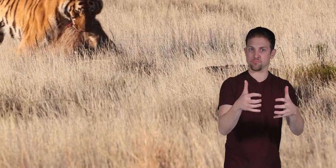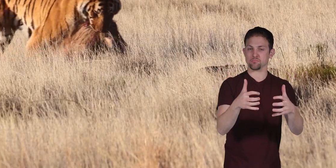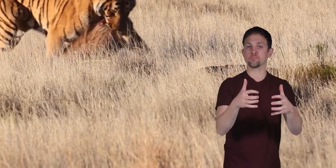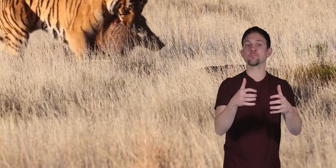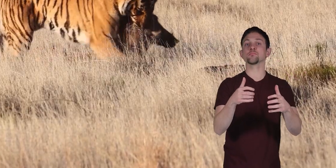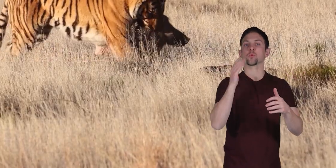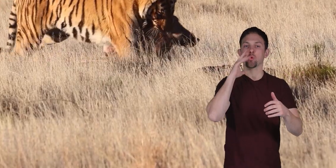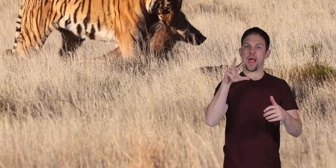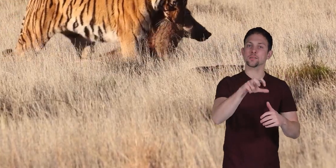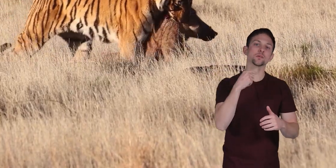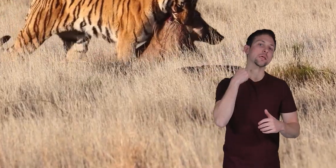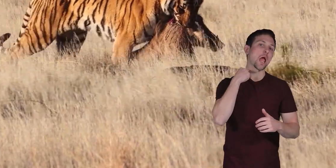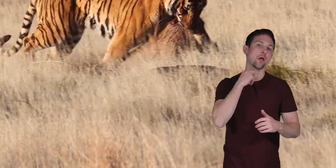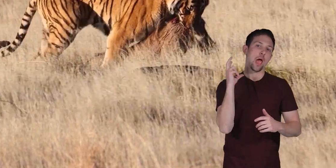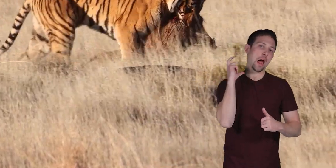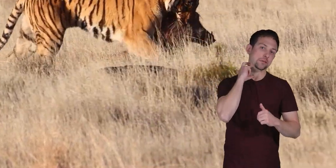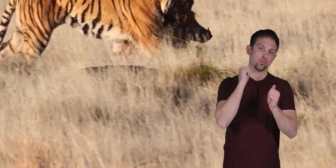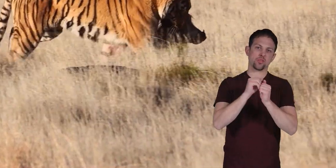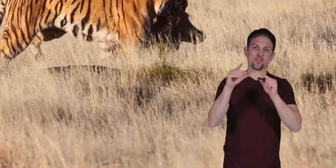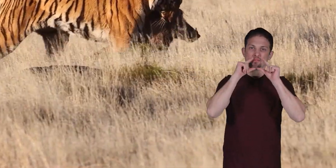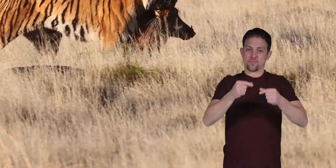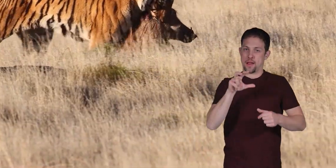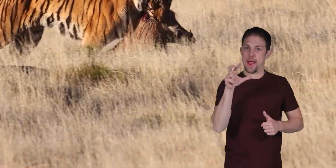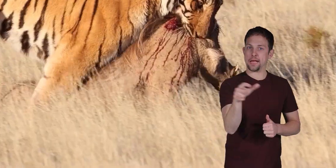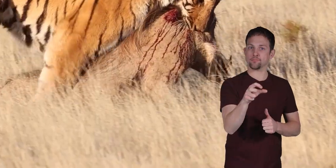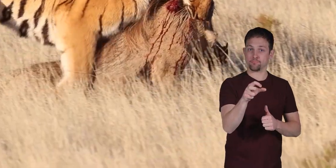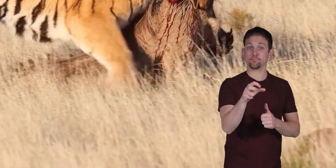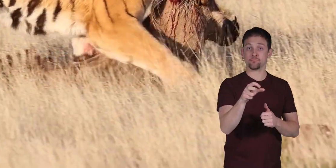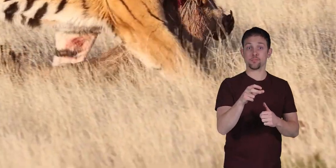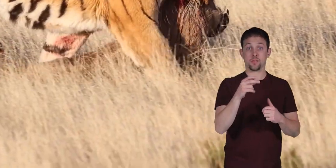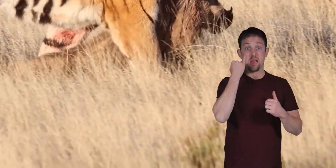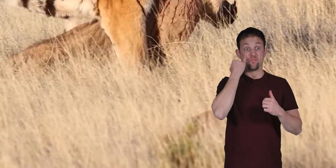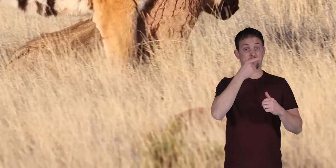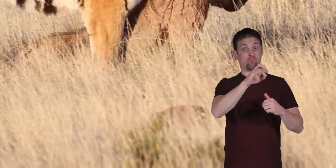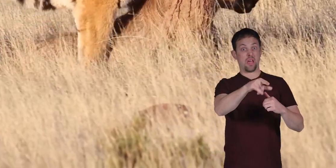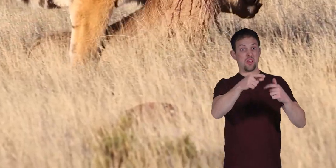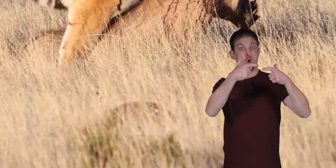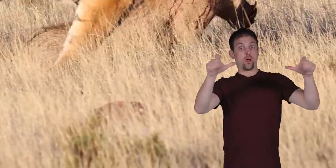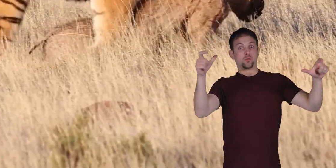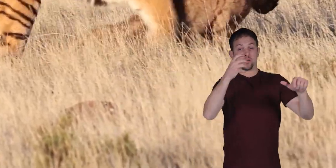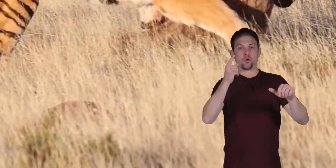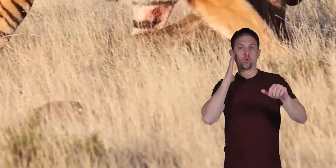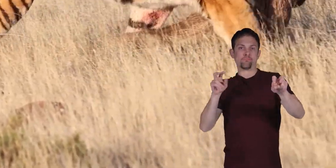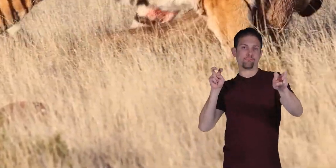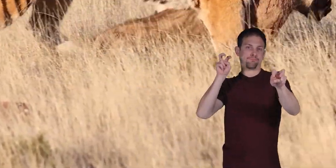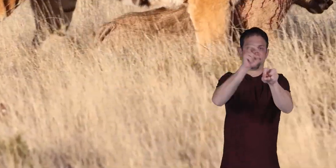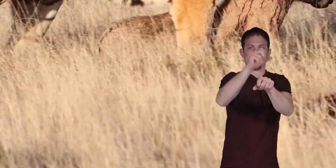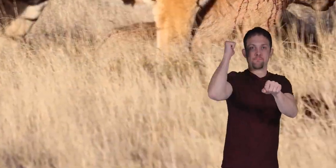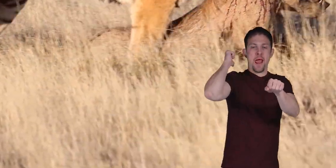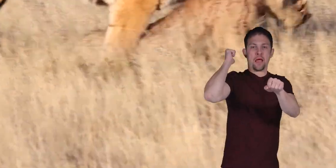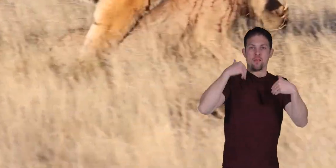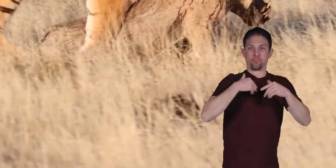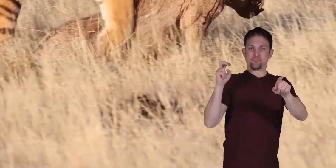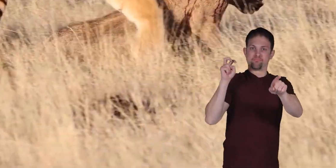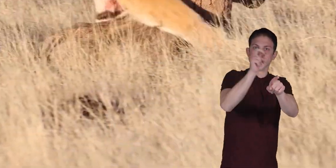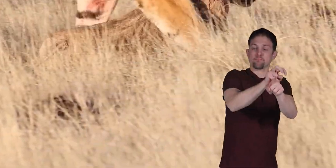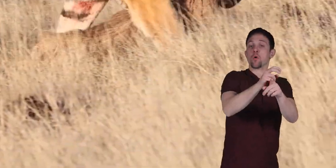wildcats will pierce the prey's neck with their fangs. If the prey is large, then they will leap onto the back of the animal and attempt, or